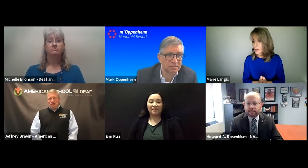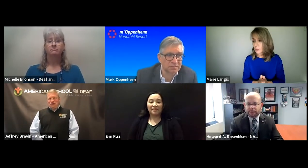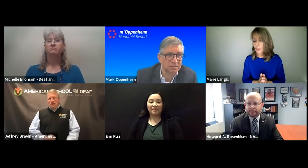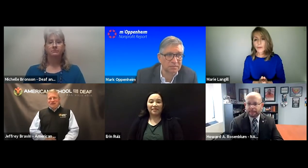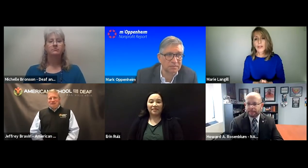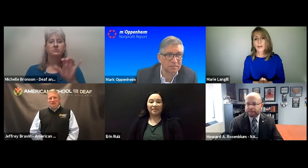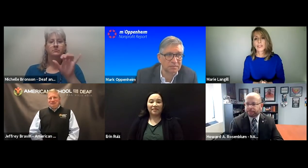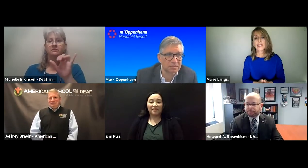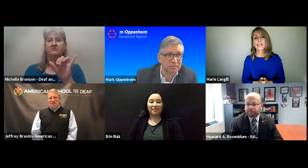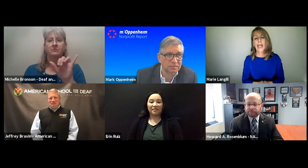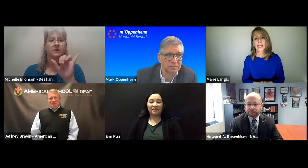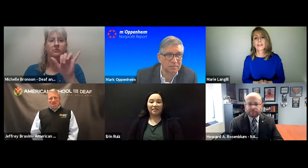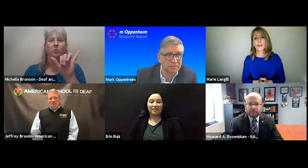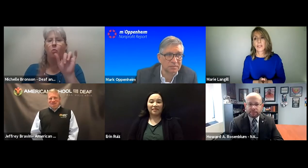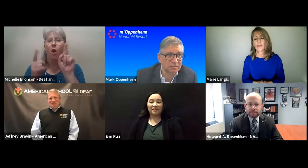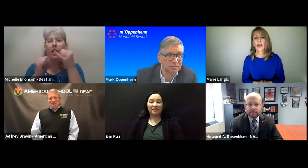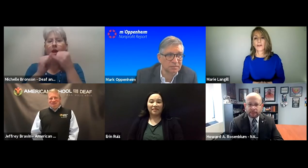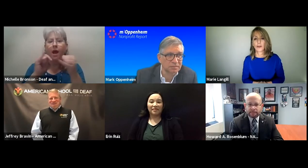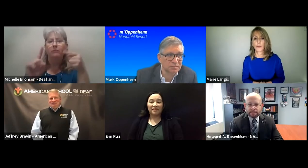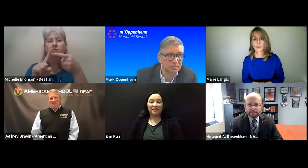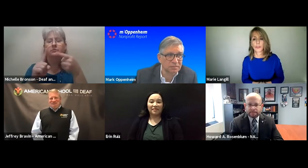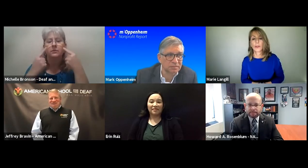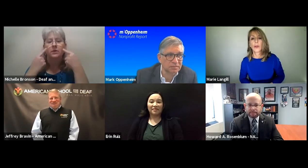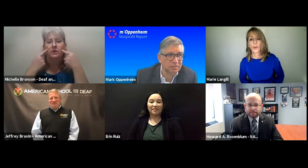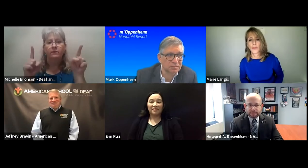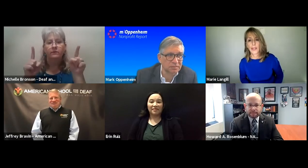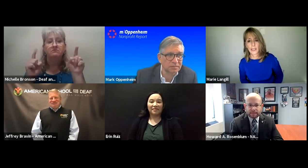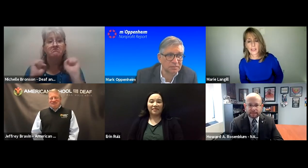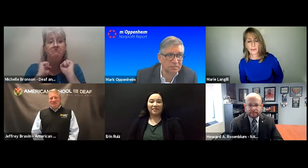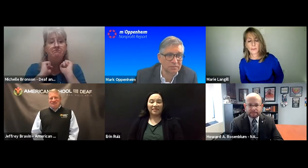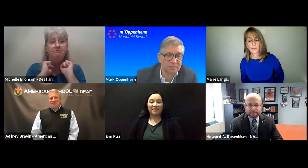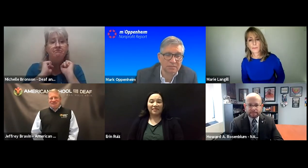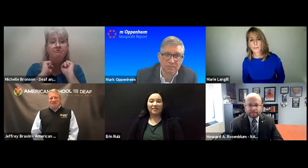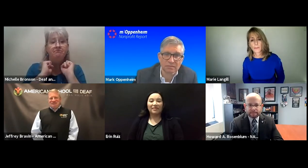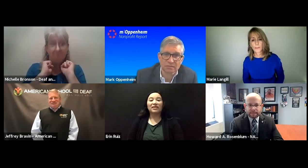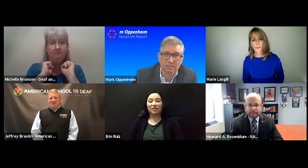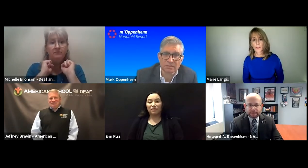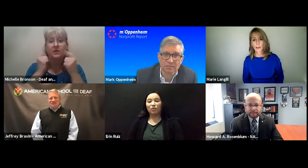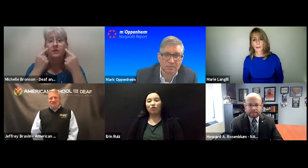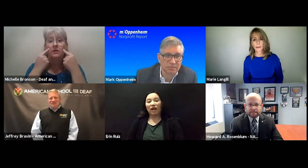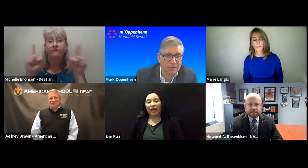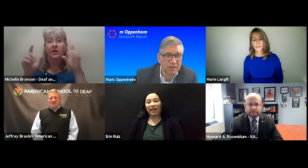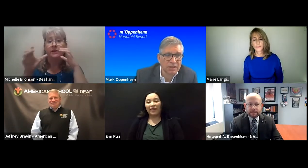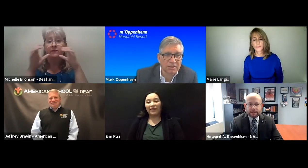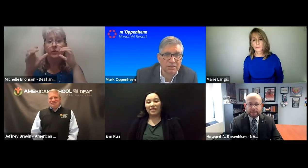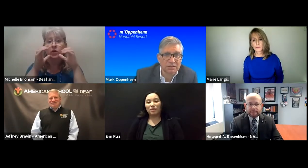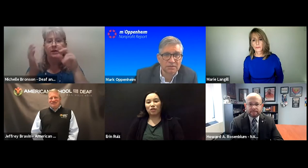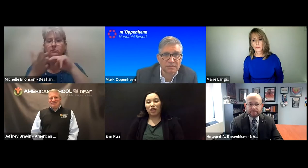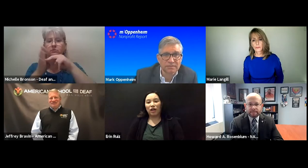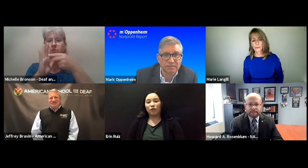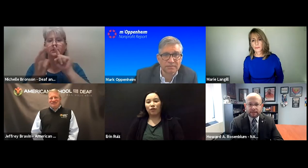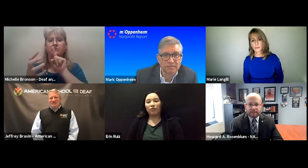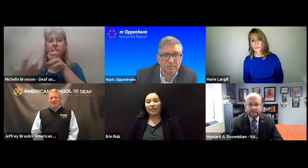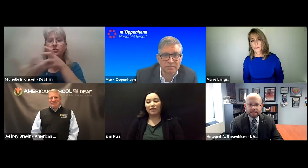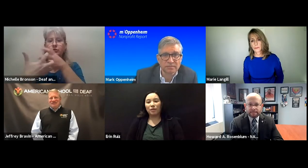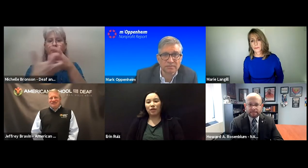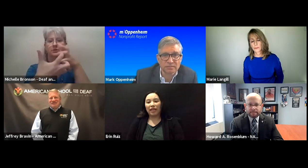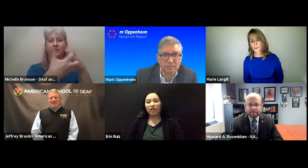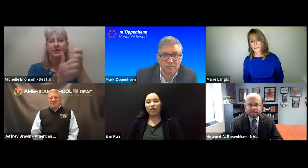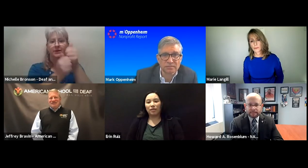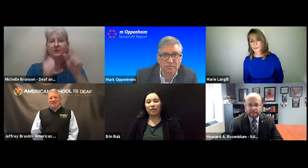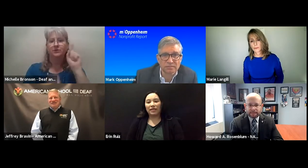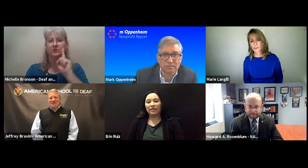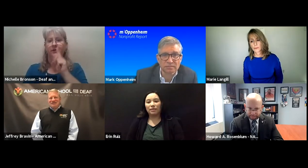my most important thing I would say is ask the deaf and hard of hearing person what they need. Right. And this is Michelle. For effective